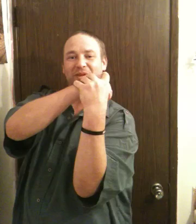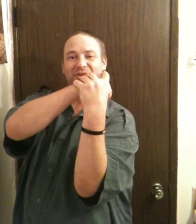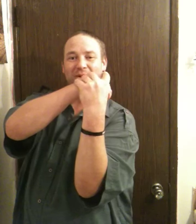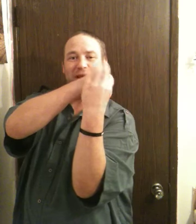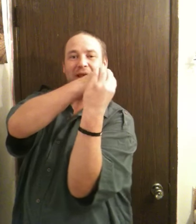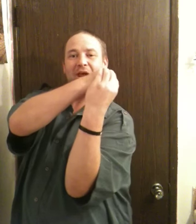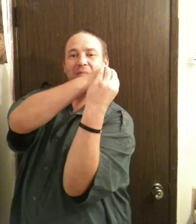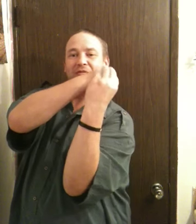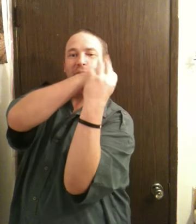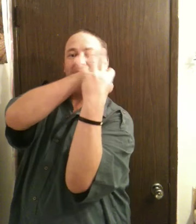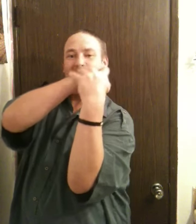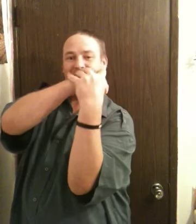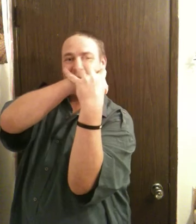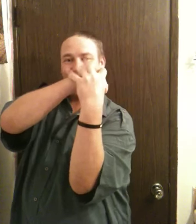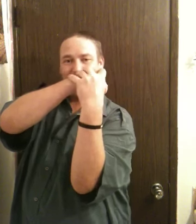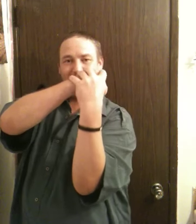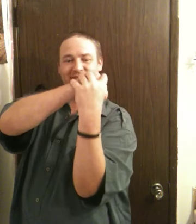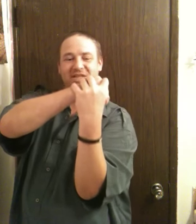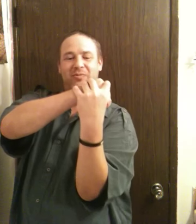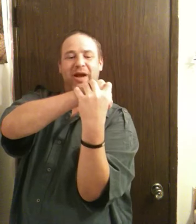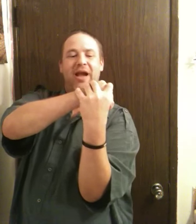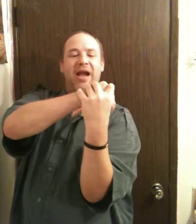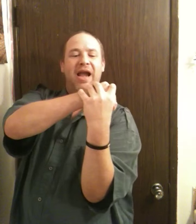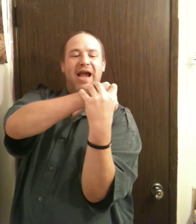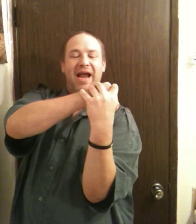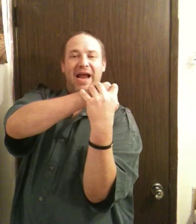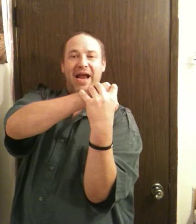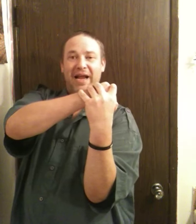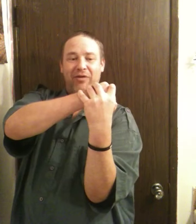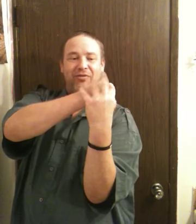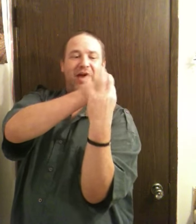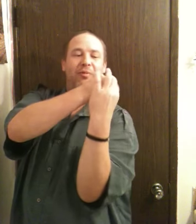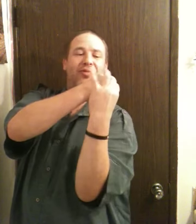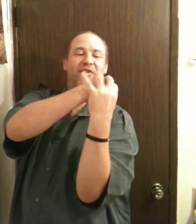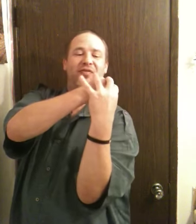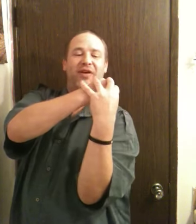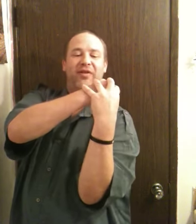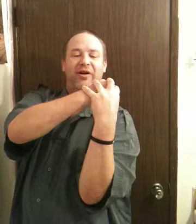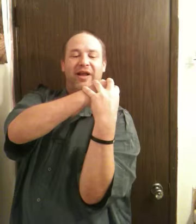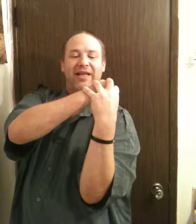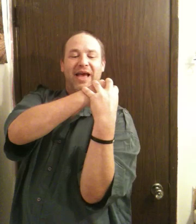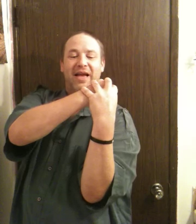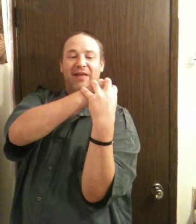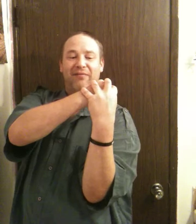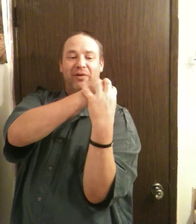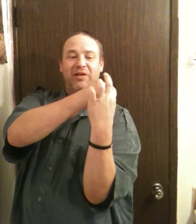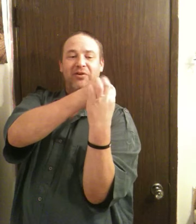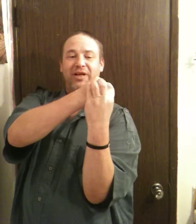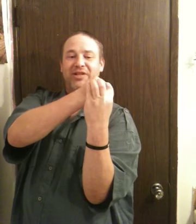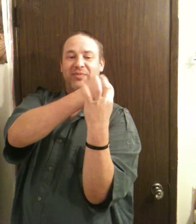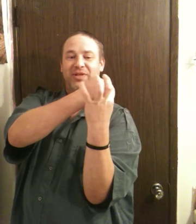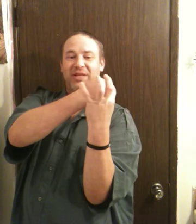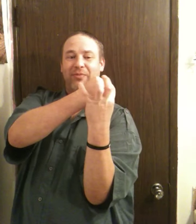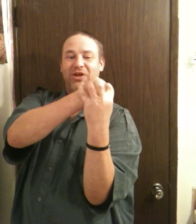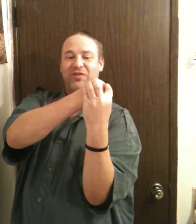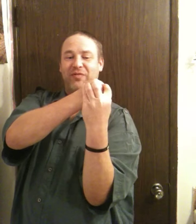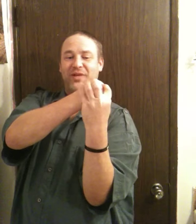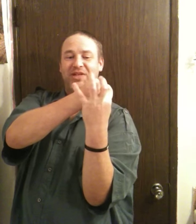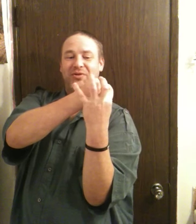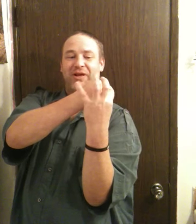this way, move them down my wrist this way. And I'll do that with this finger there and like that. And I've really learned to get some good separation from these three